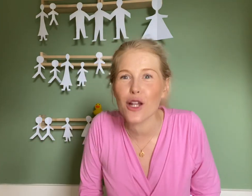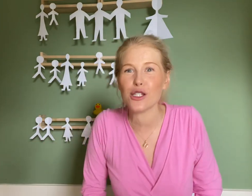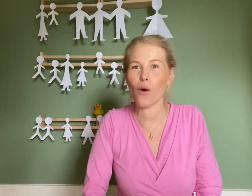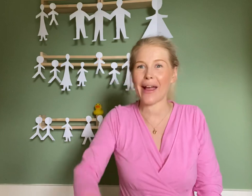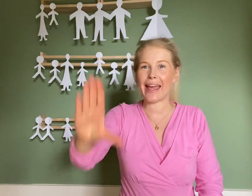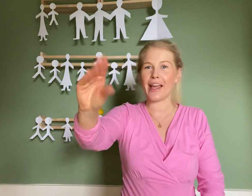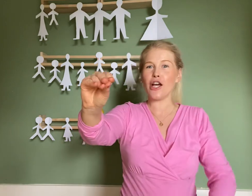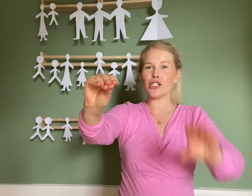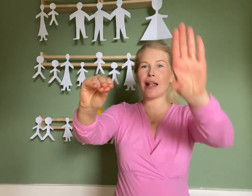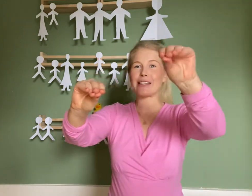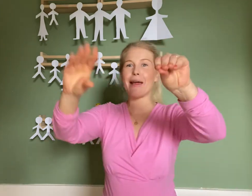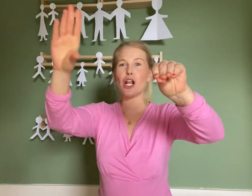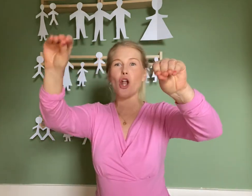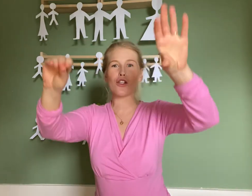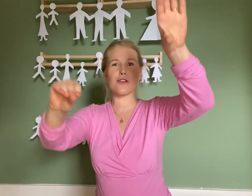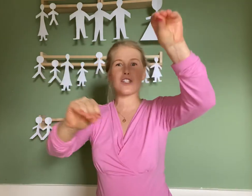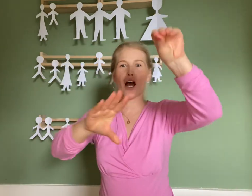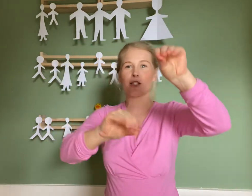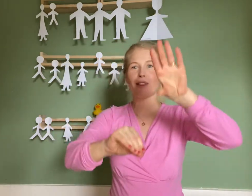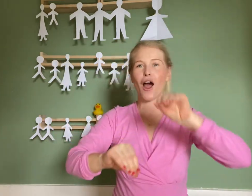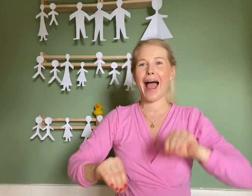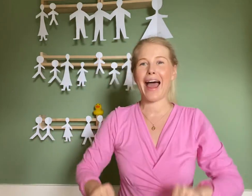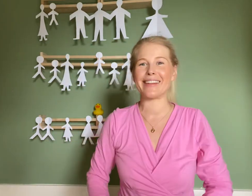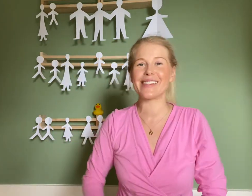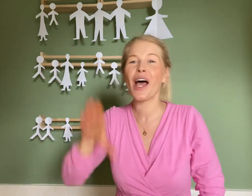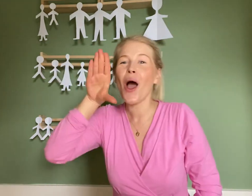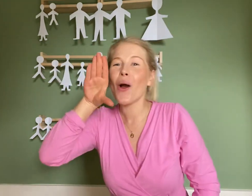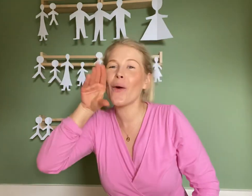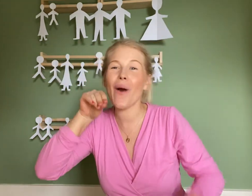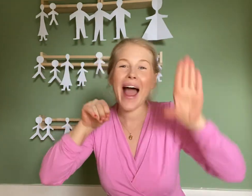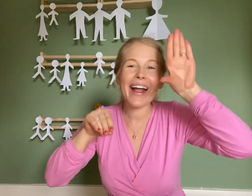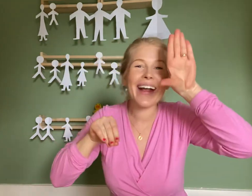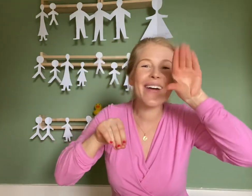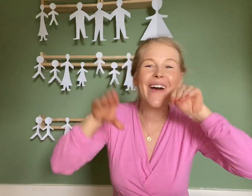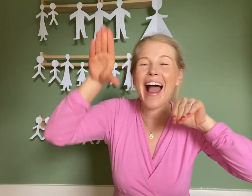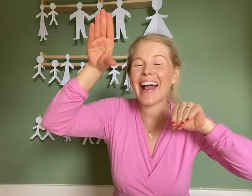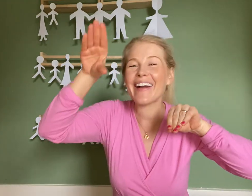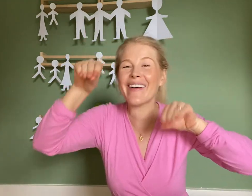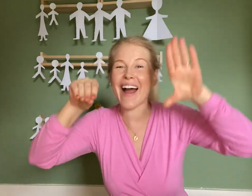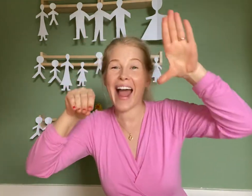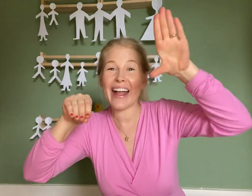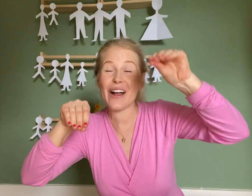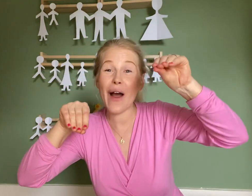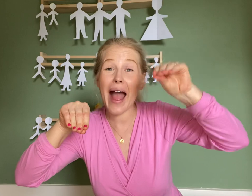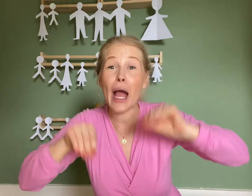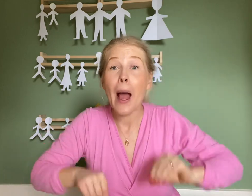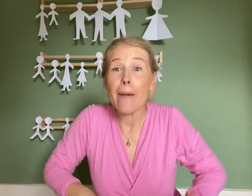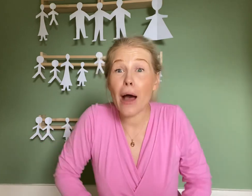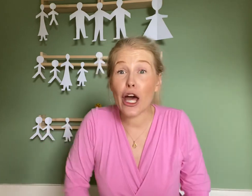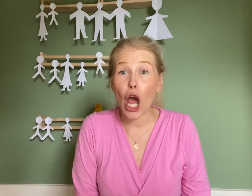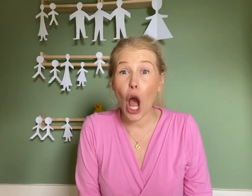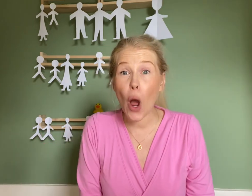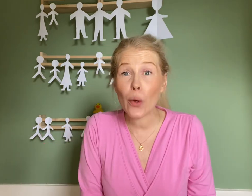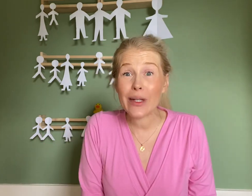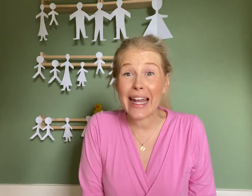lots of quacking. So let's make lots of ducks with our hands. Quack, quack, quack, quack. But only